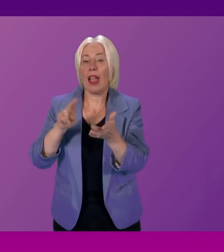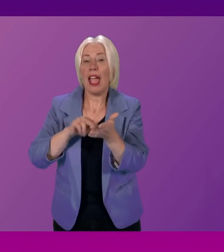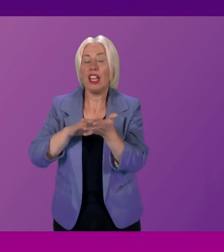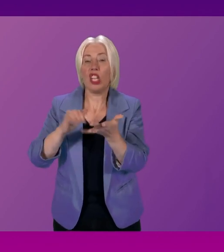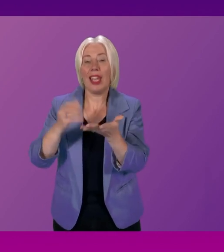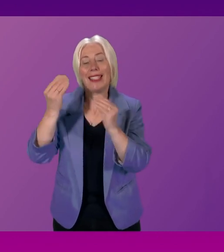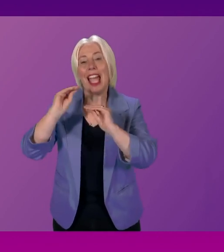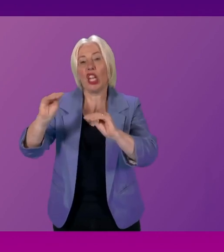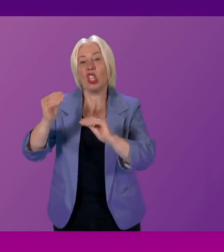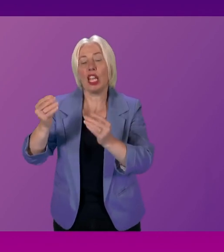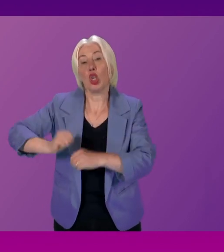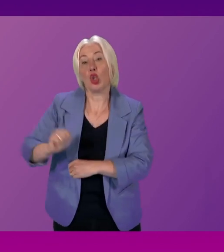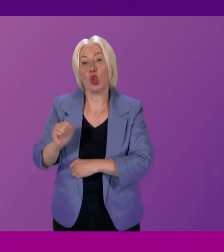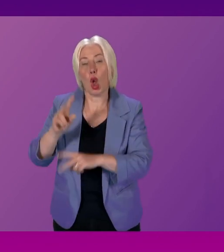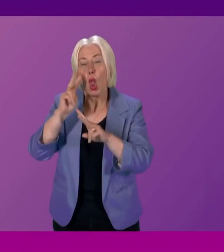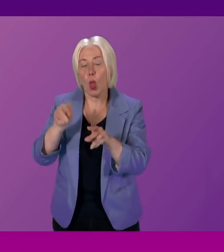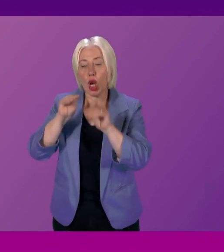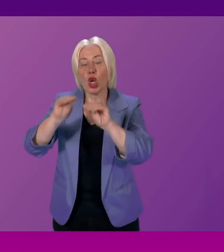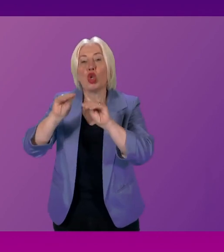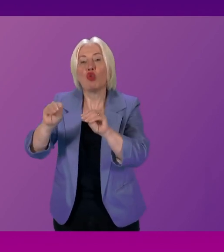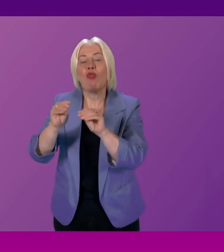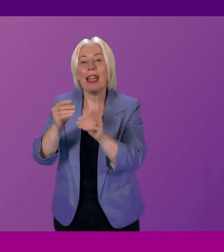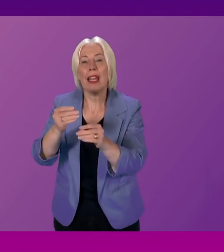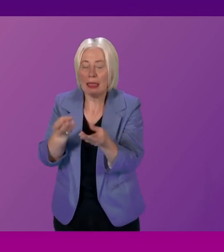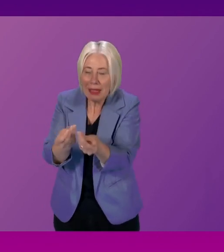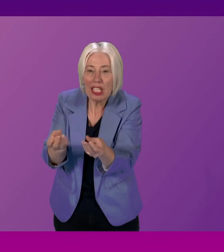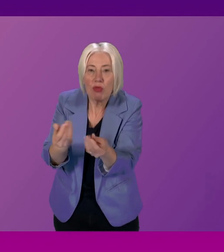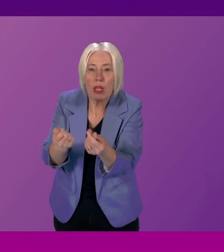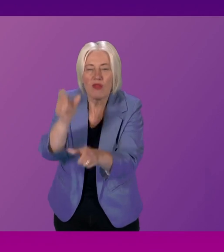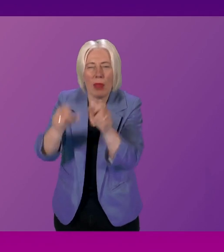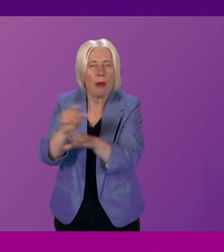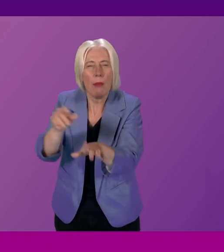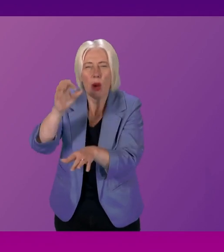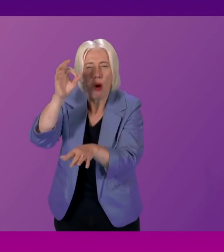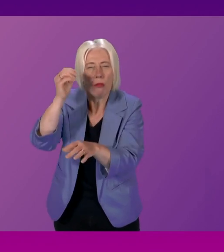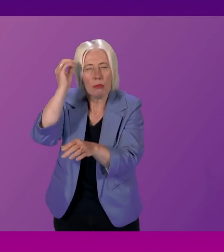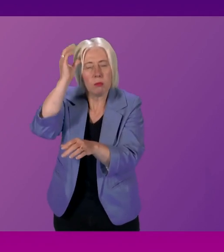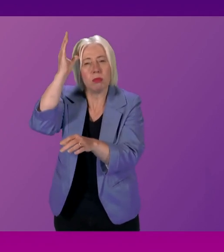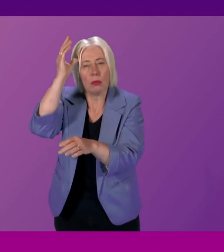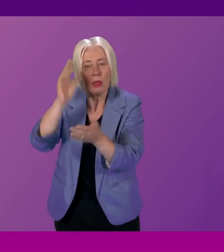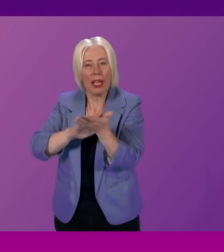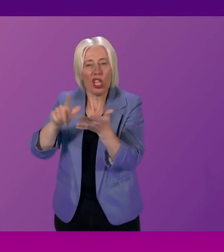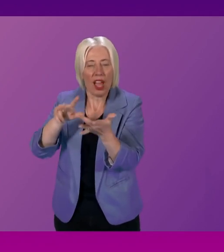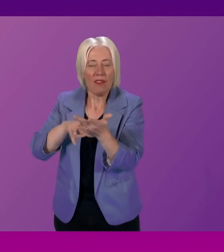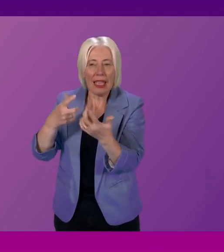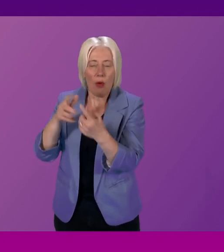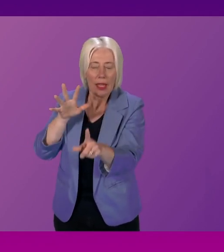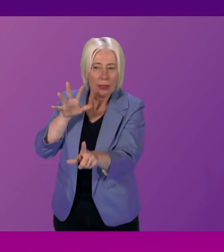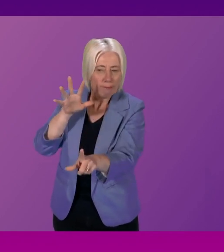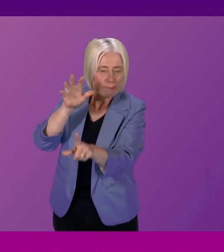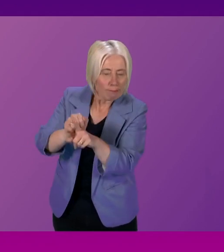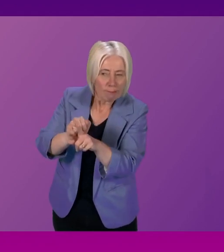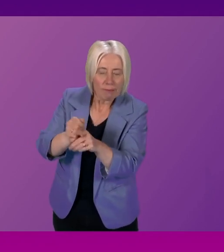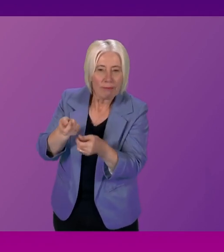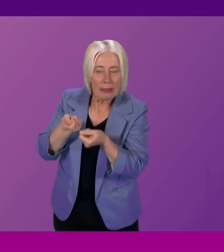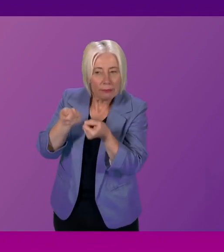to produce training materials for non-HIV specialists in the NHS to improve the detection and diagnosis of HIV. We